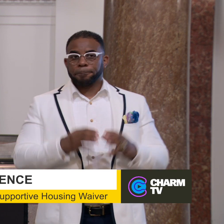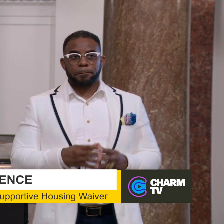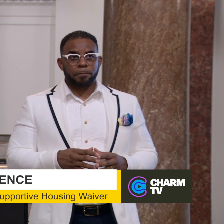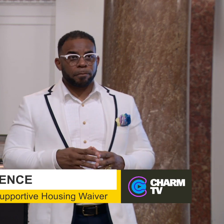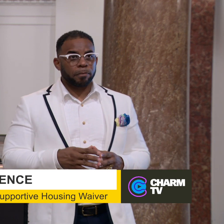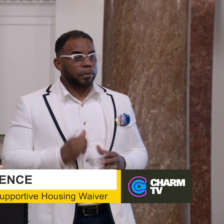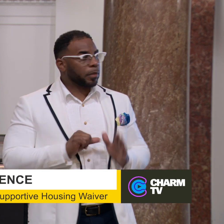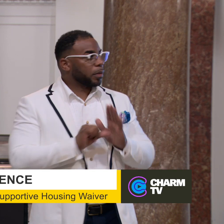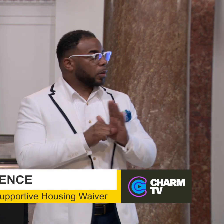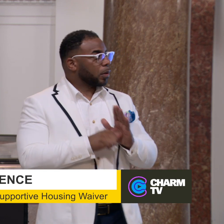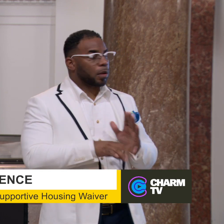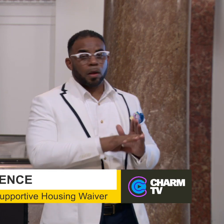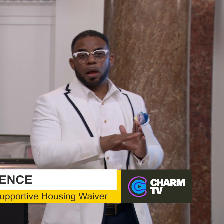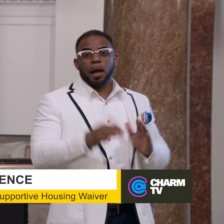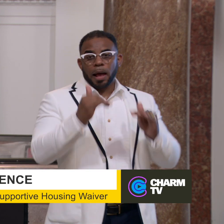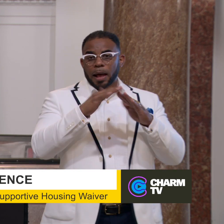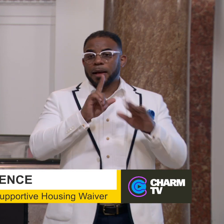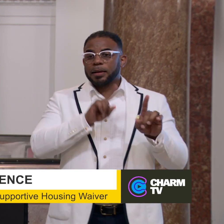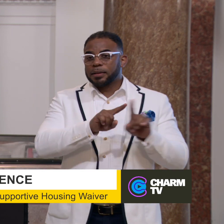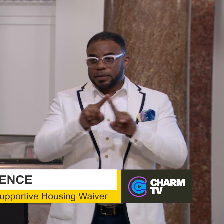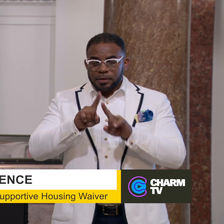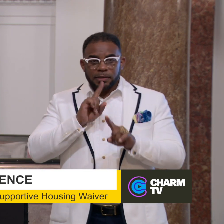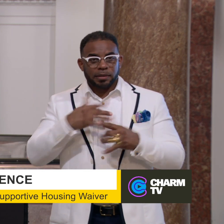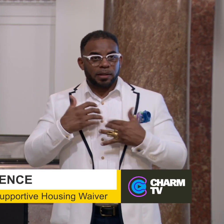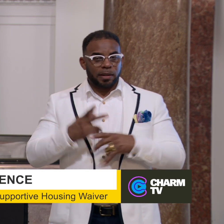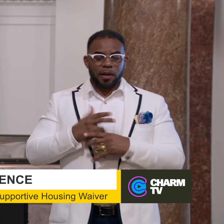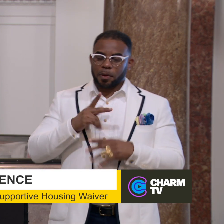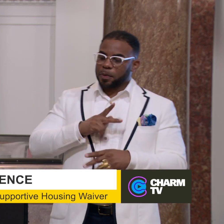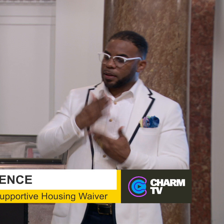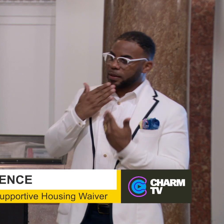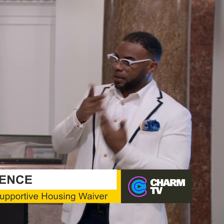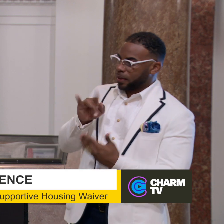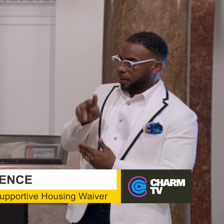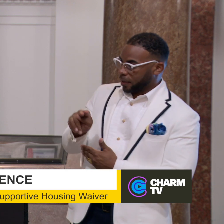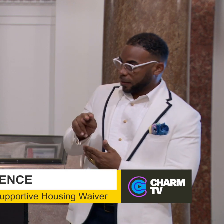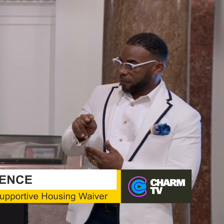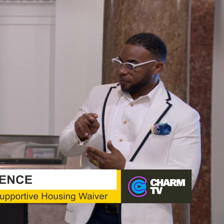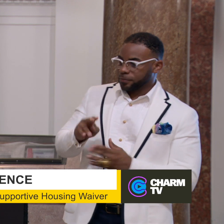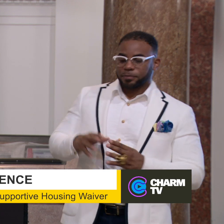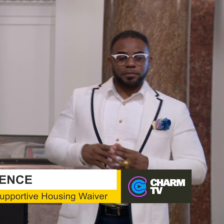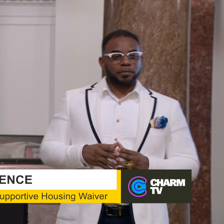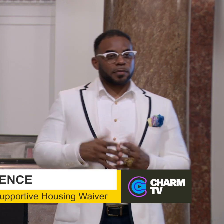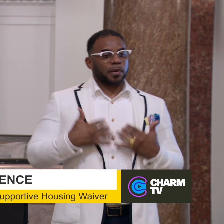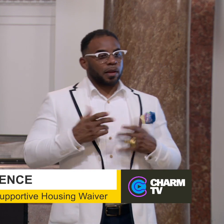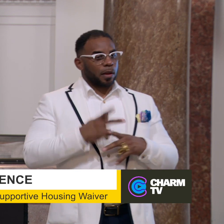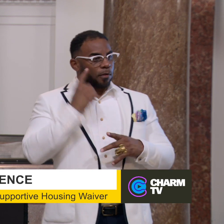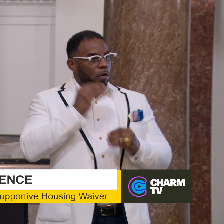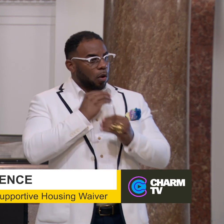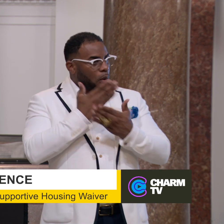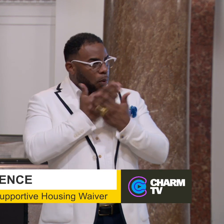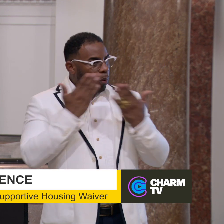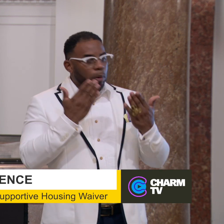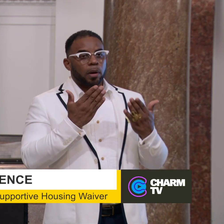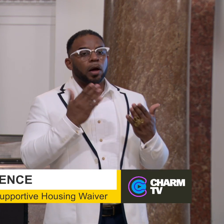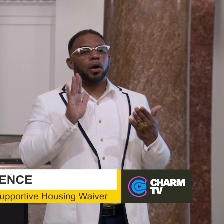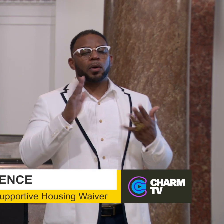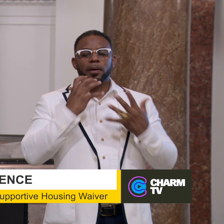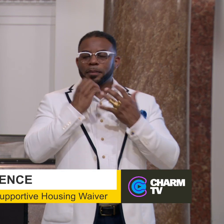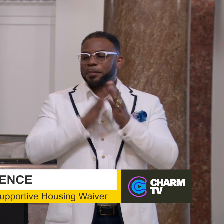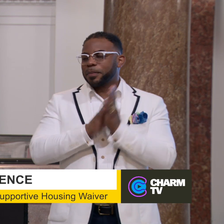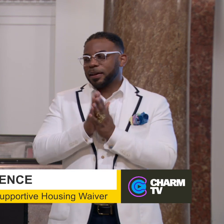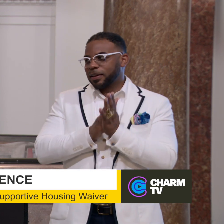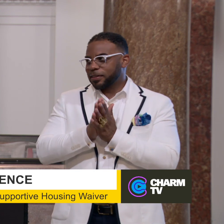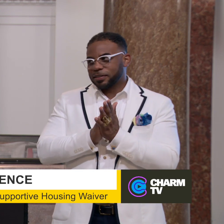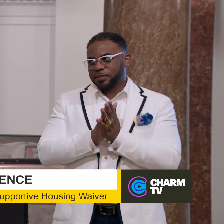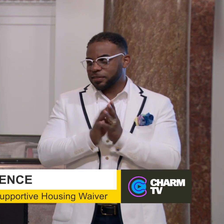I will reiterate, housing is health care. I want to personally thank Kevin Lindemood and Health Care for the Homeless. Your passion